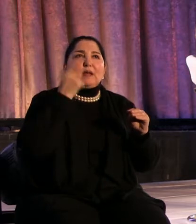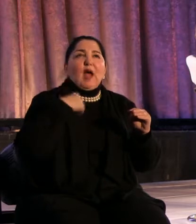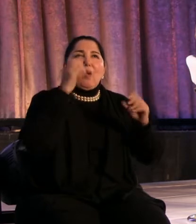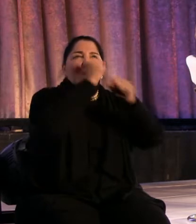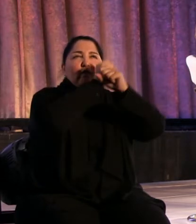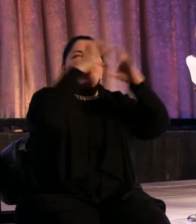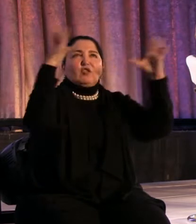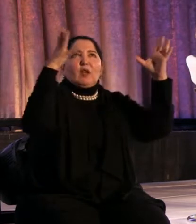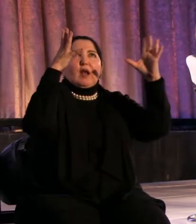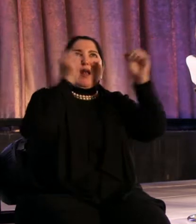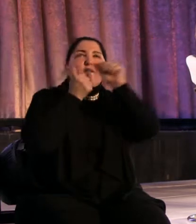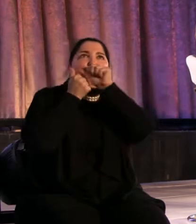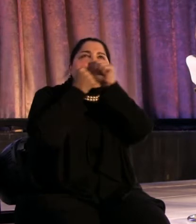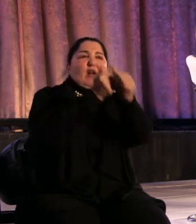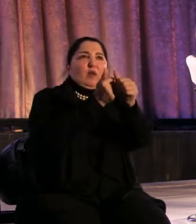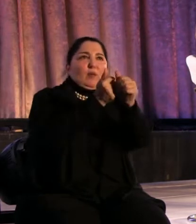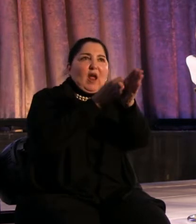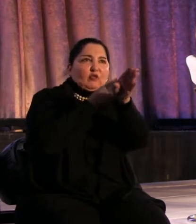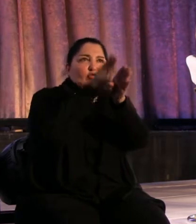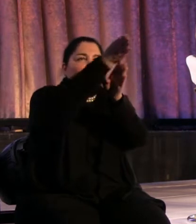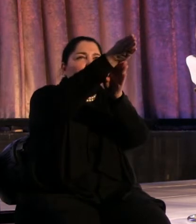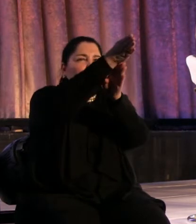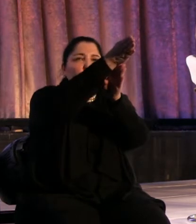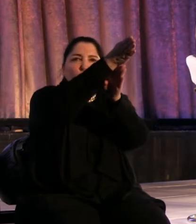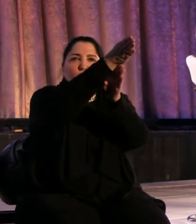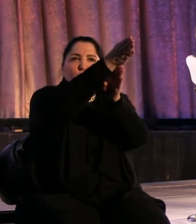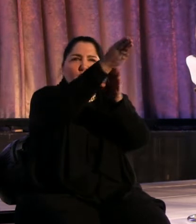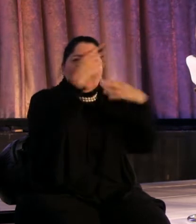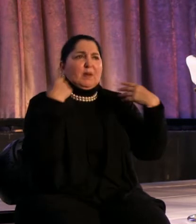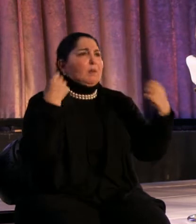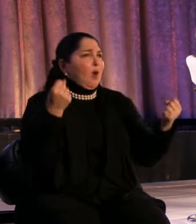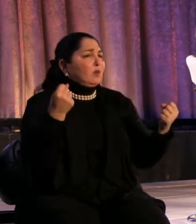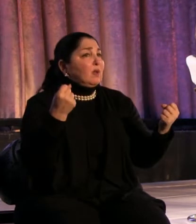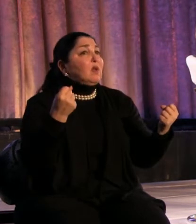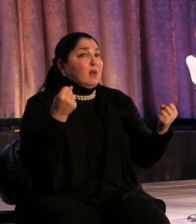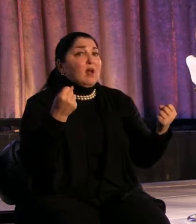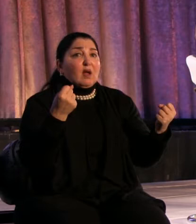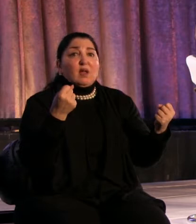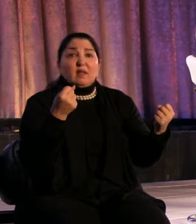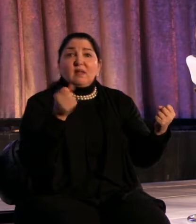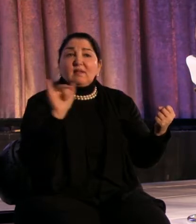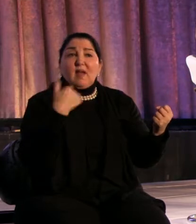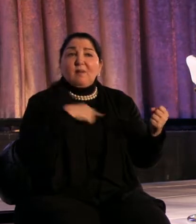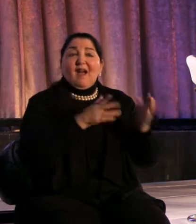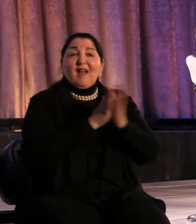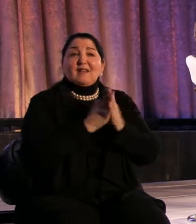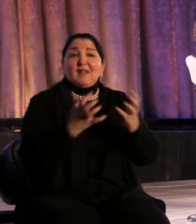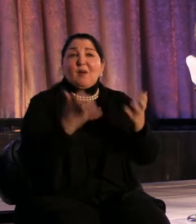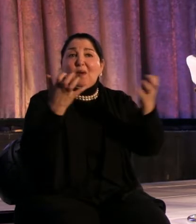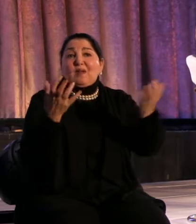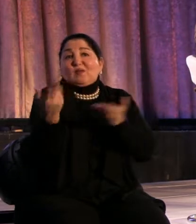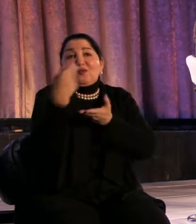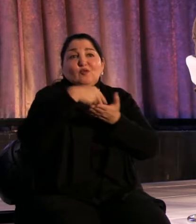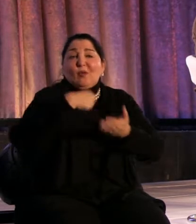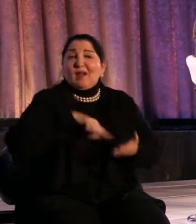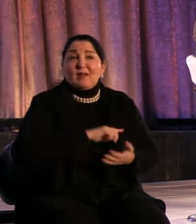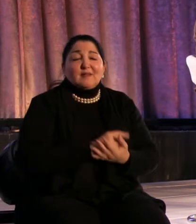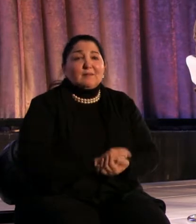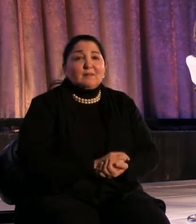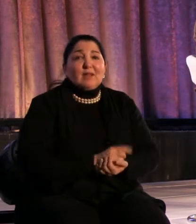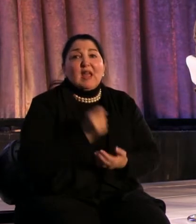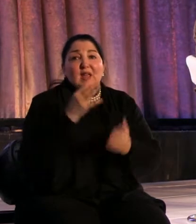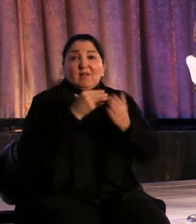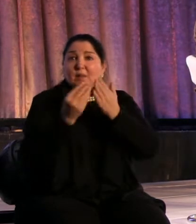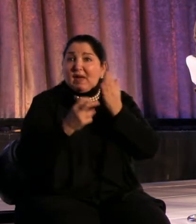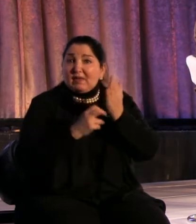and be bold with that, that we are asking the audience then to come along for the ride. Whether they buy the tickets and